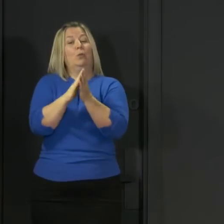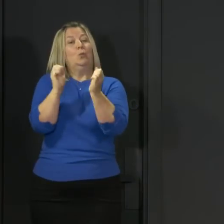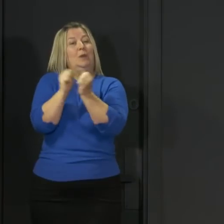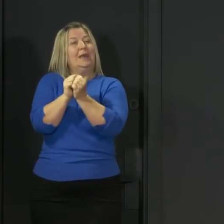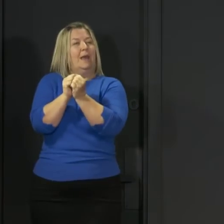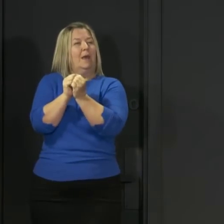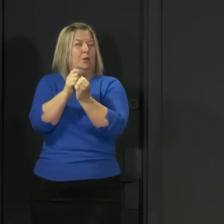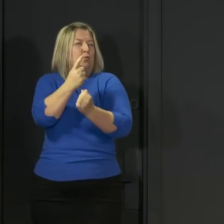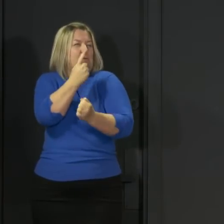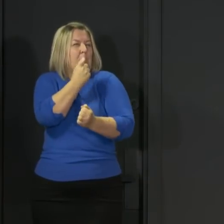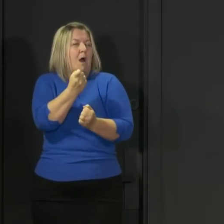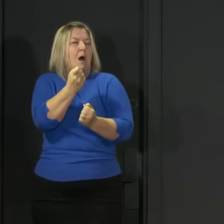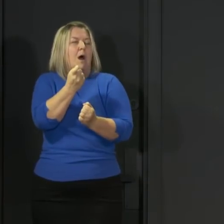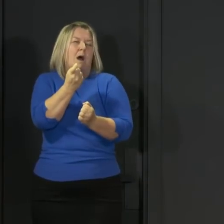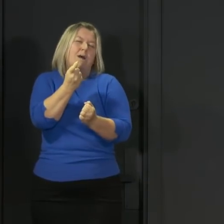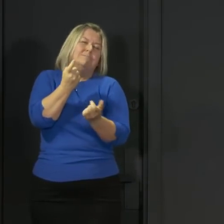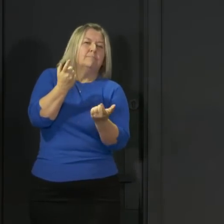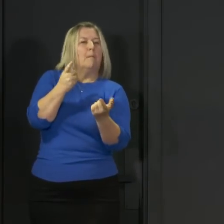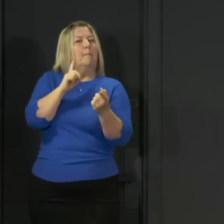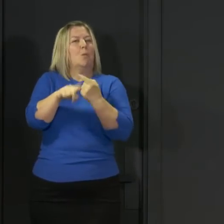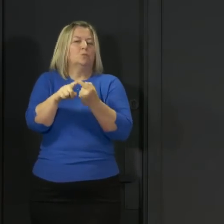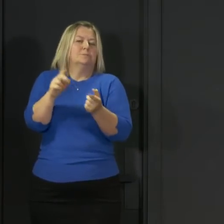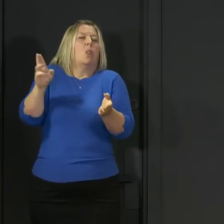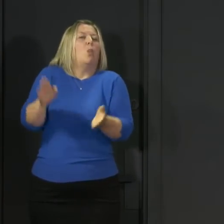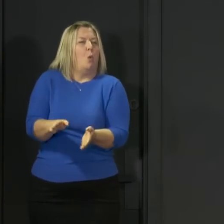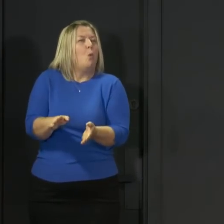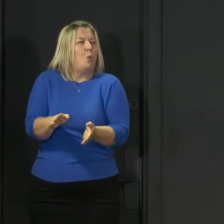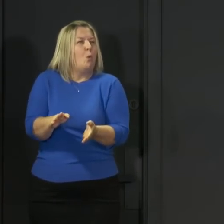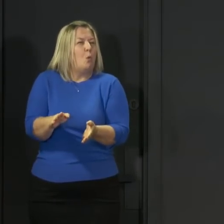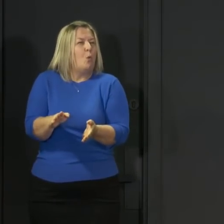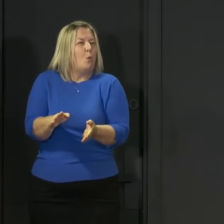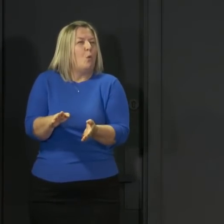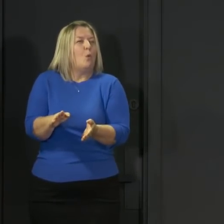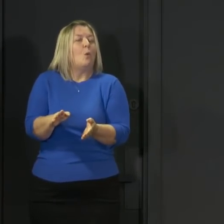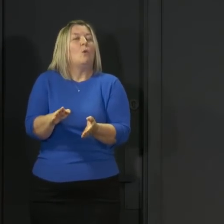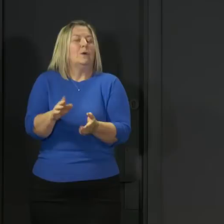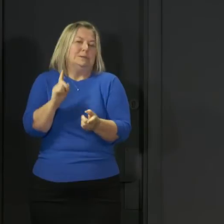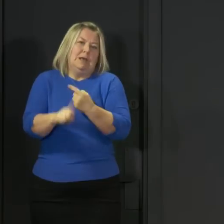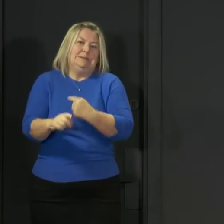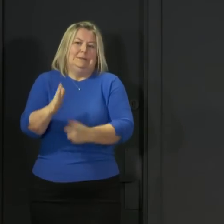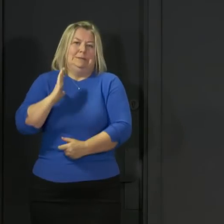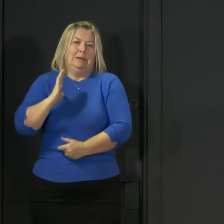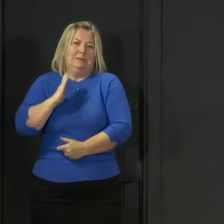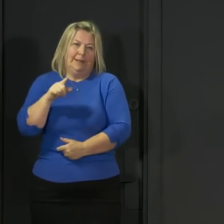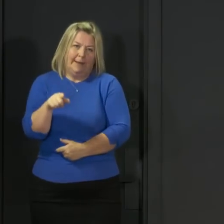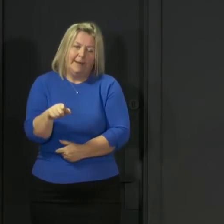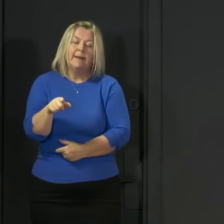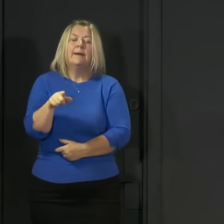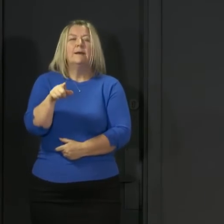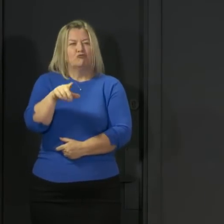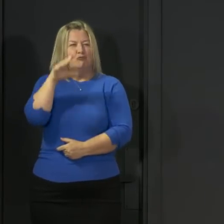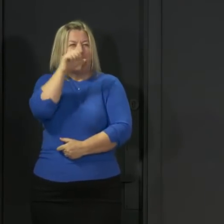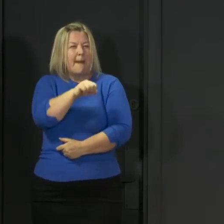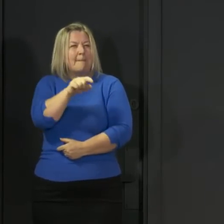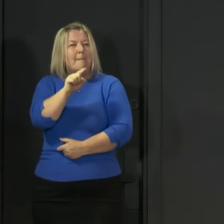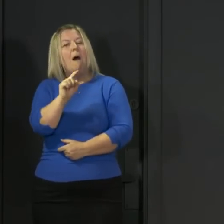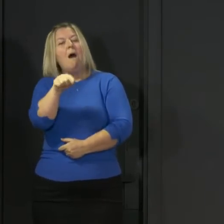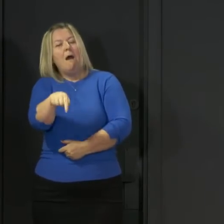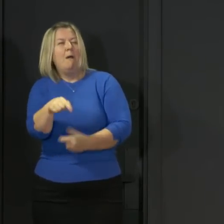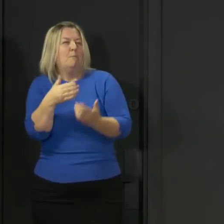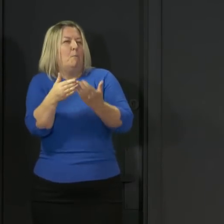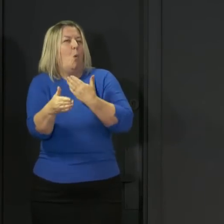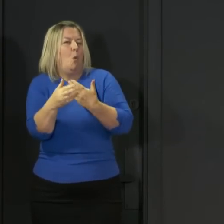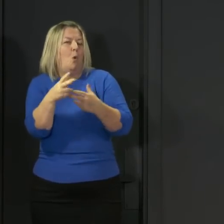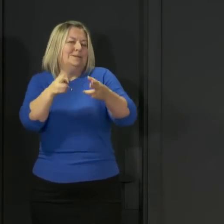usually relatively low then, and they can be especially low on a Sunday. That should be taken into account when considering